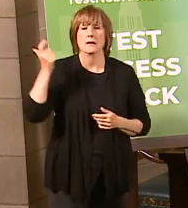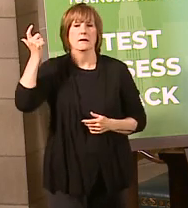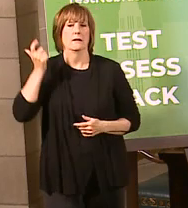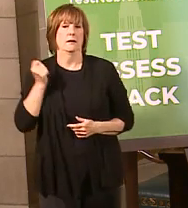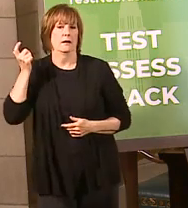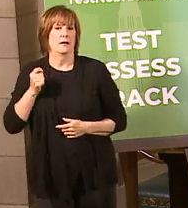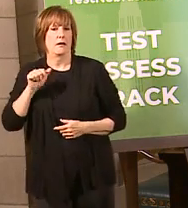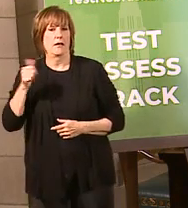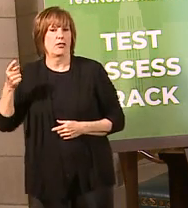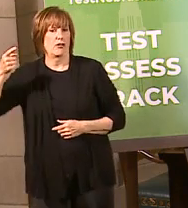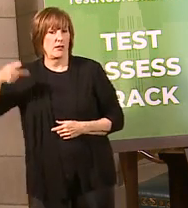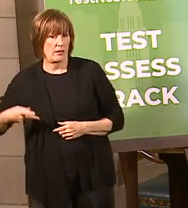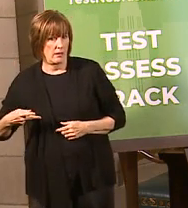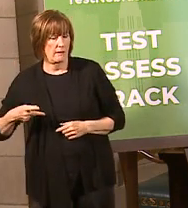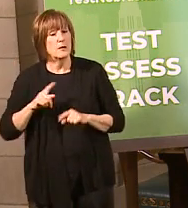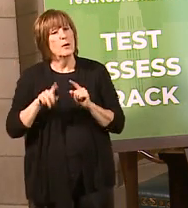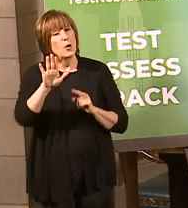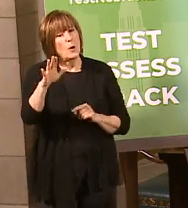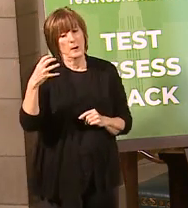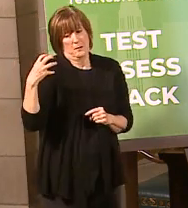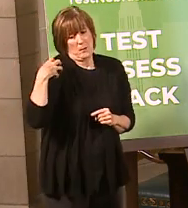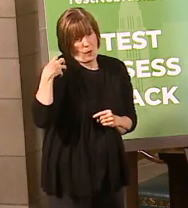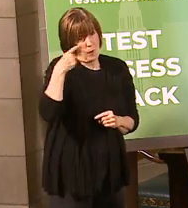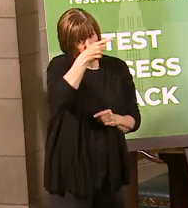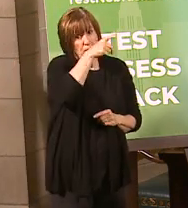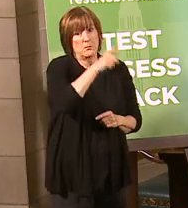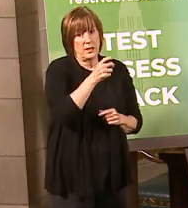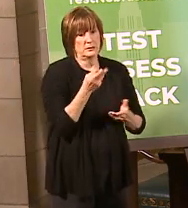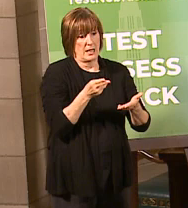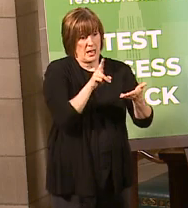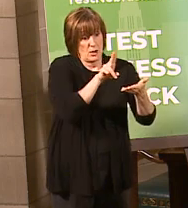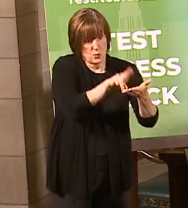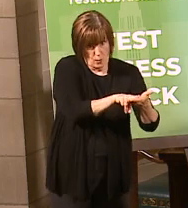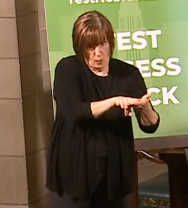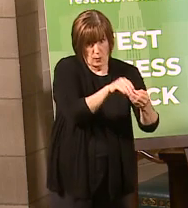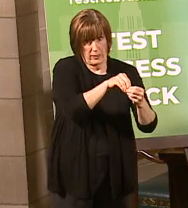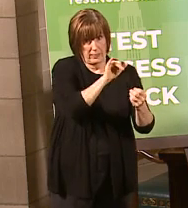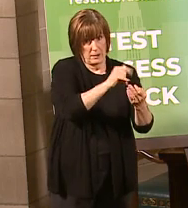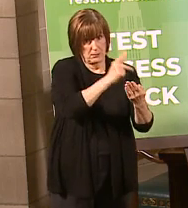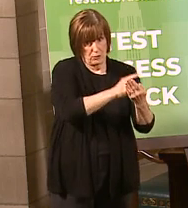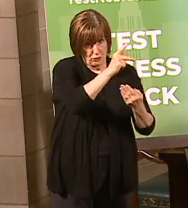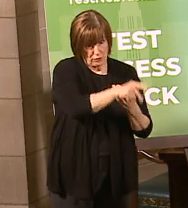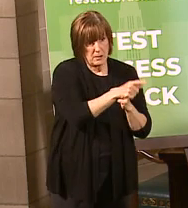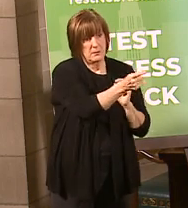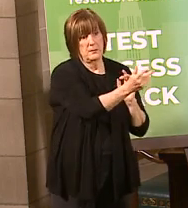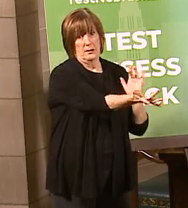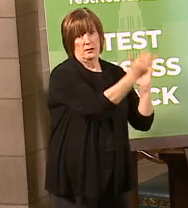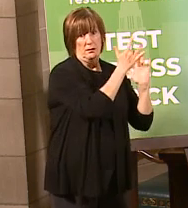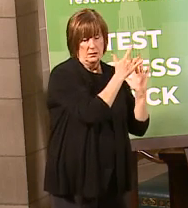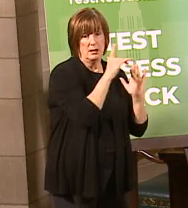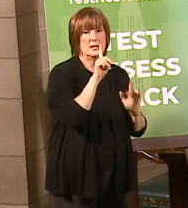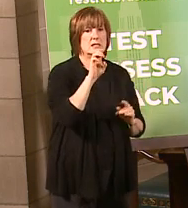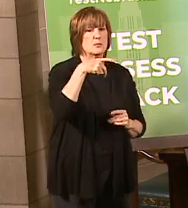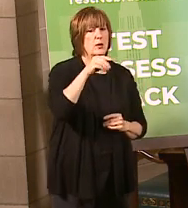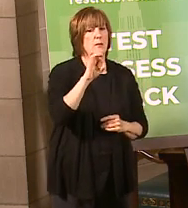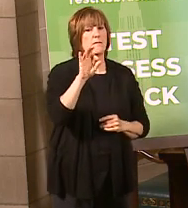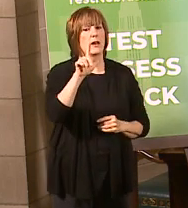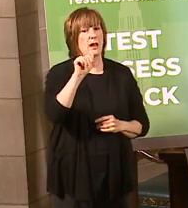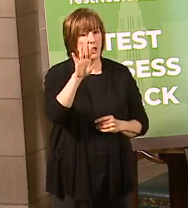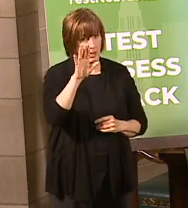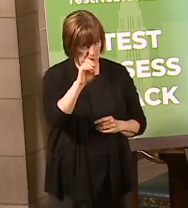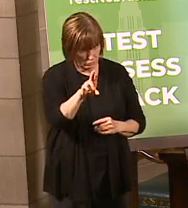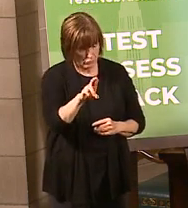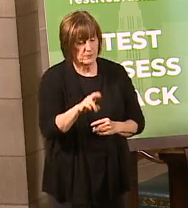employers have to enroll in that program, short-time compensation program, contact the Department of Labor. That's how that would work. So that would be one alternative.